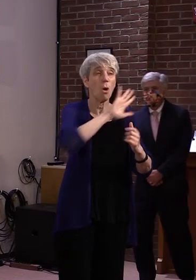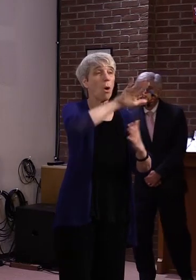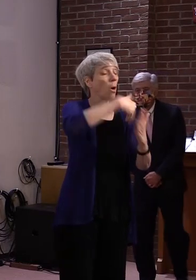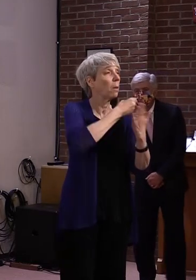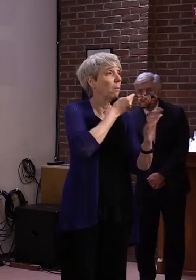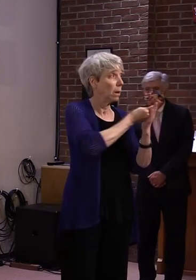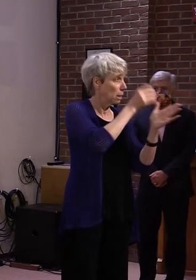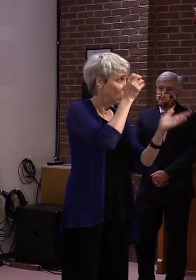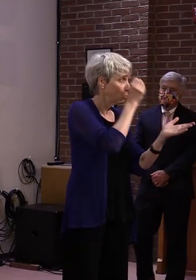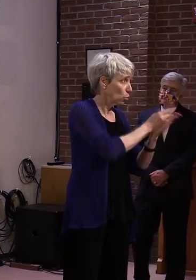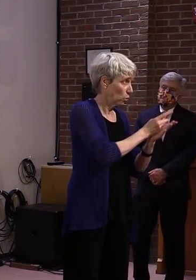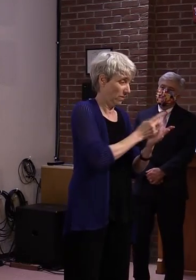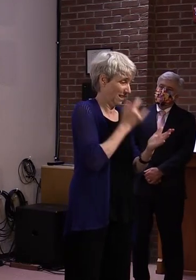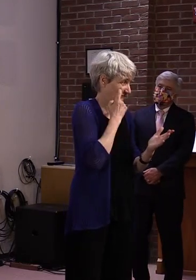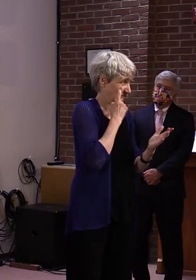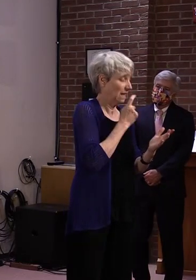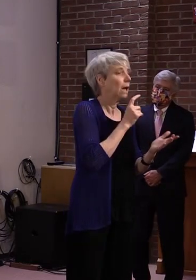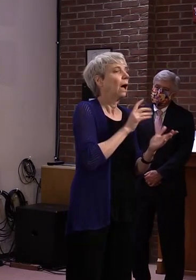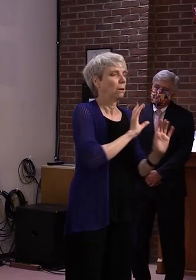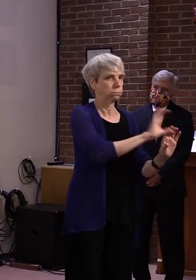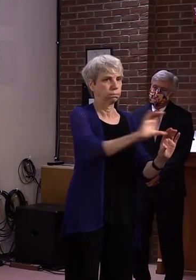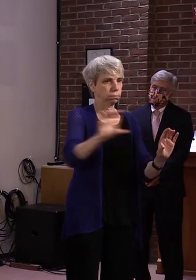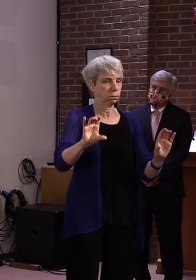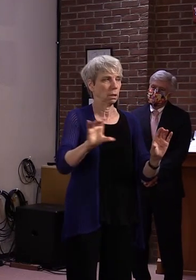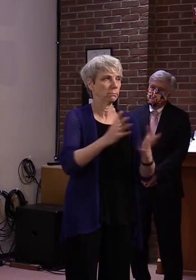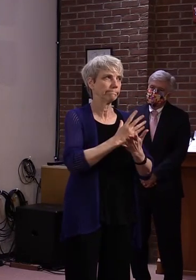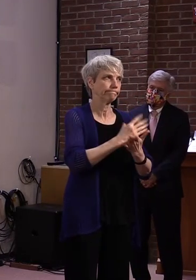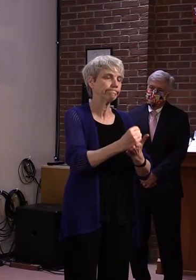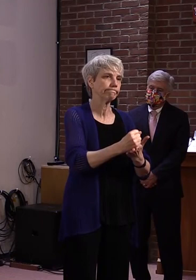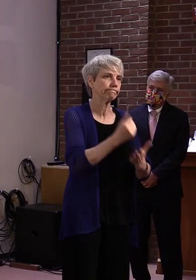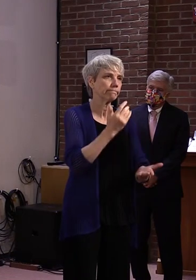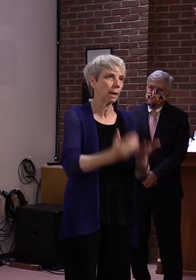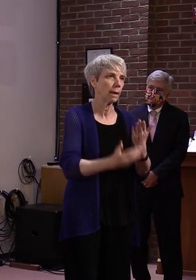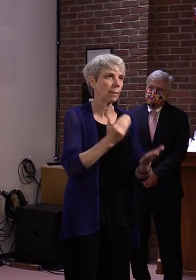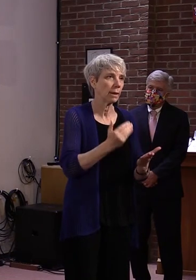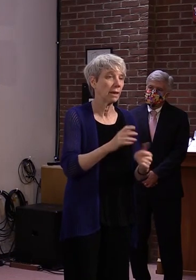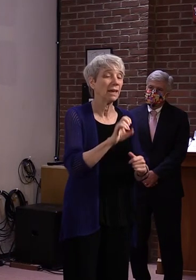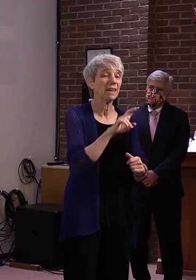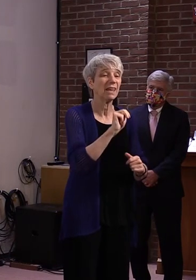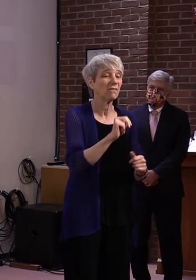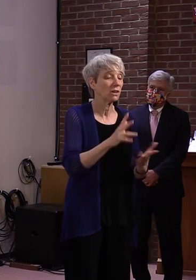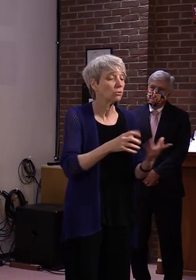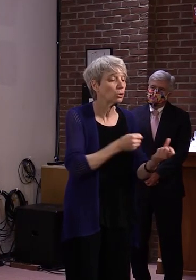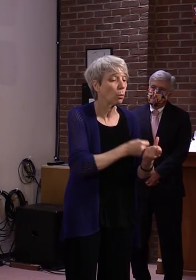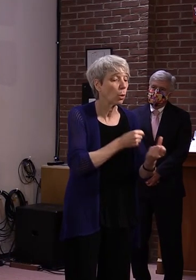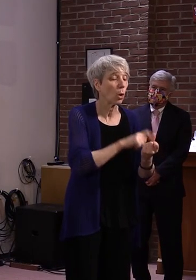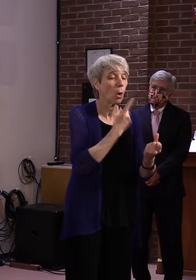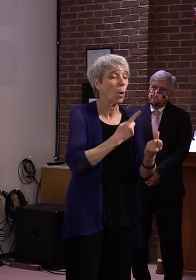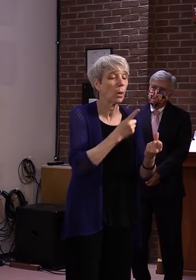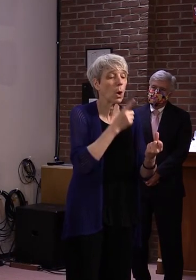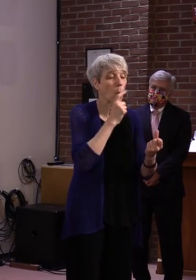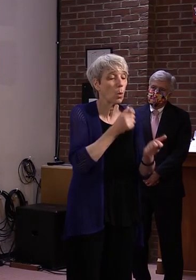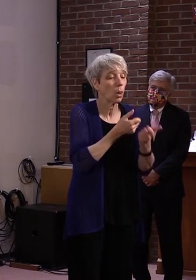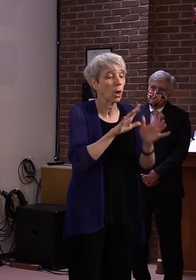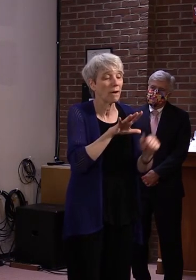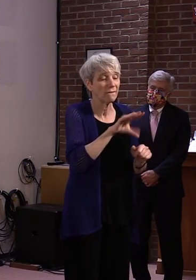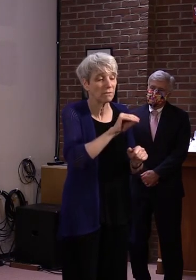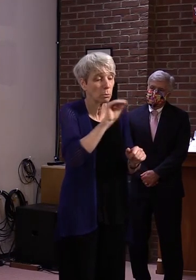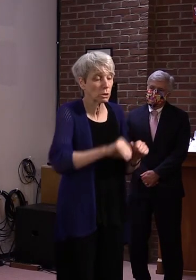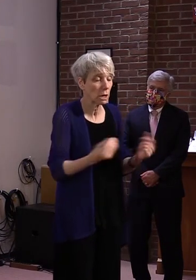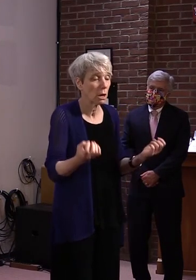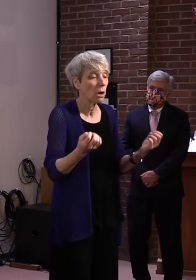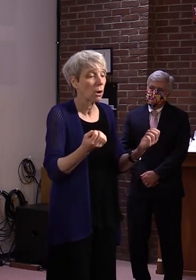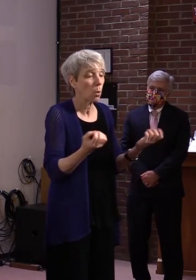money in this round and probably won't have enough even at even at 50%. But we'll go back to the legislature